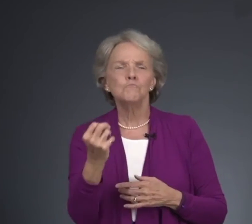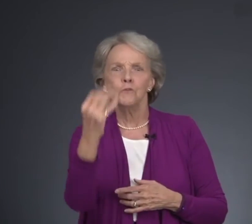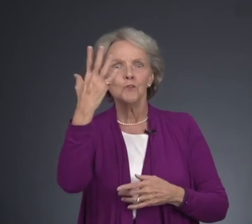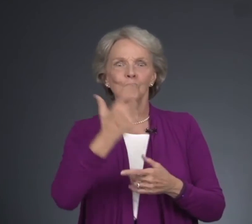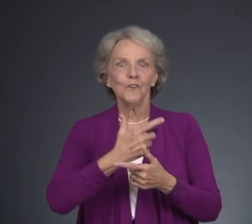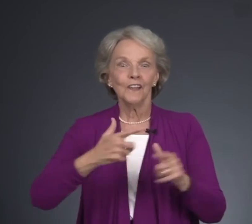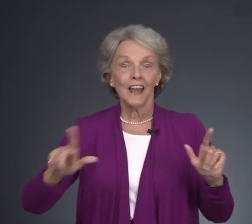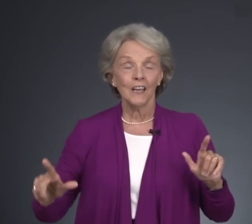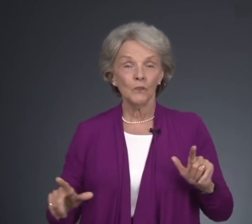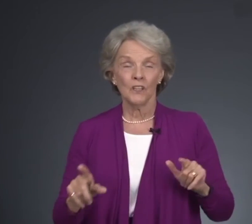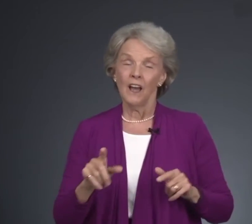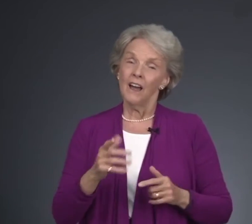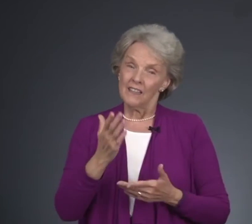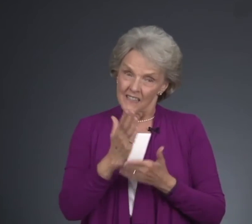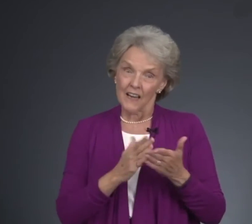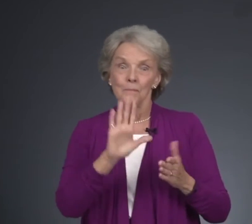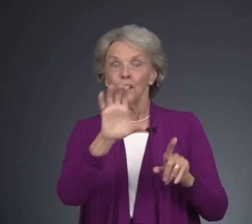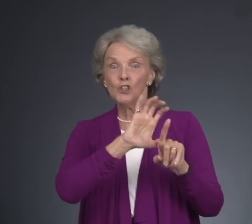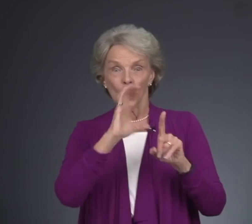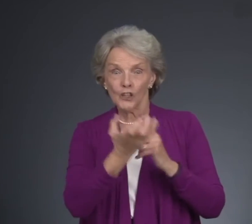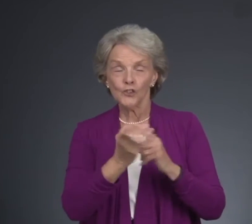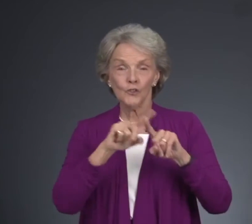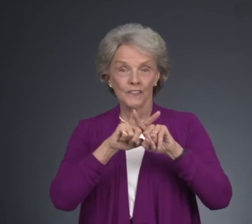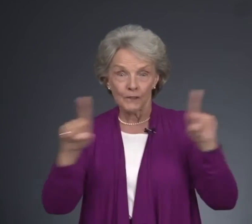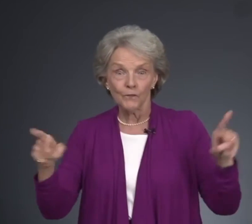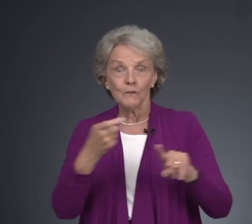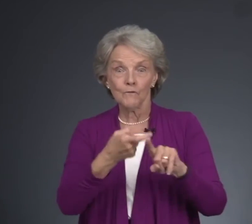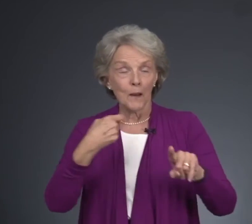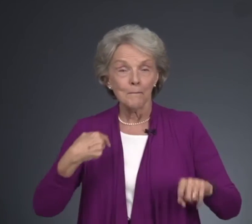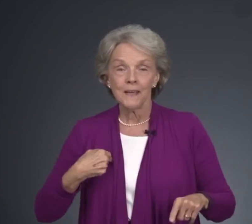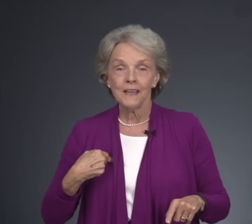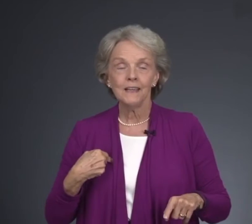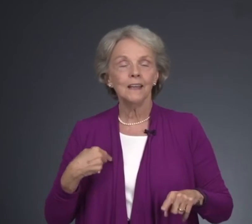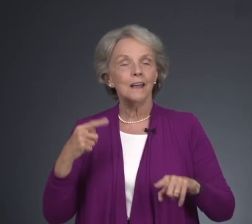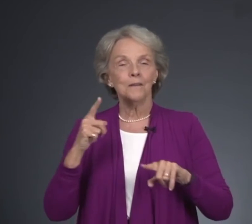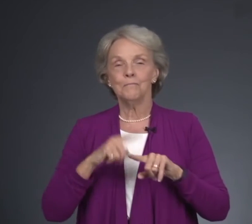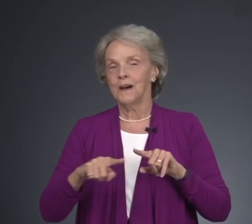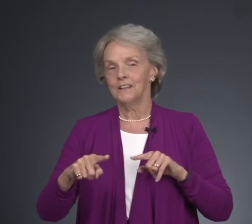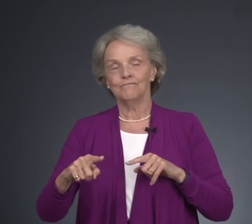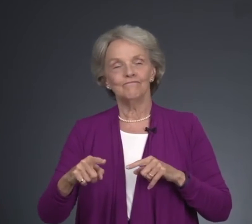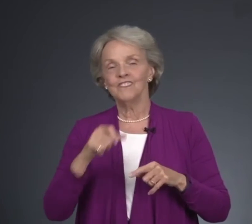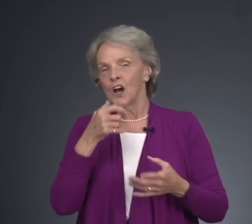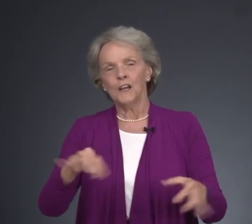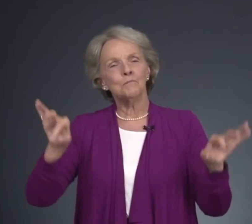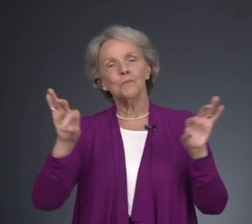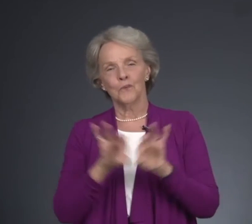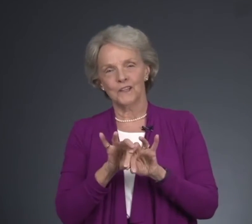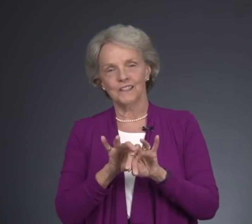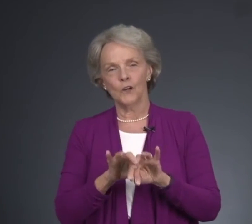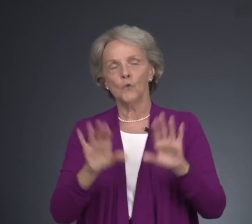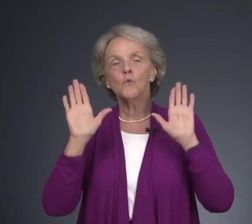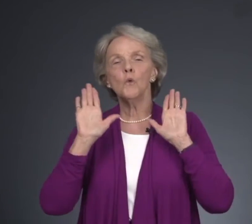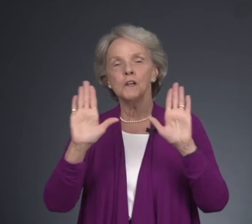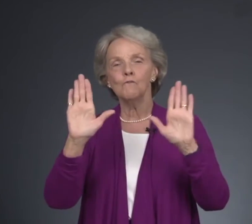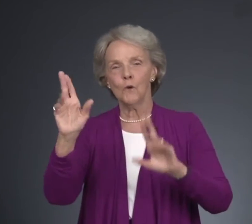beautiful language. Some, their culture different from me. But not important. Wonderful